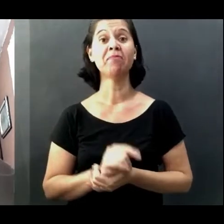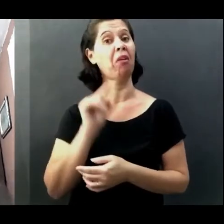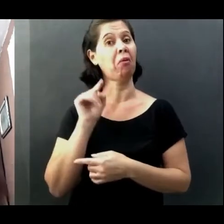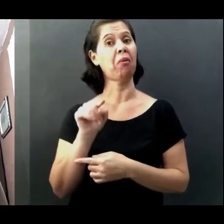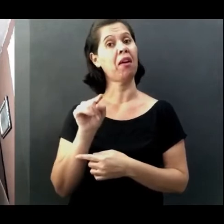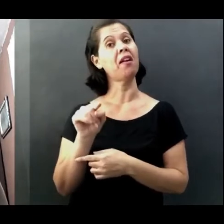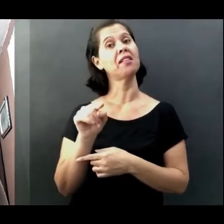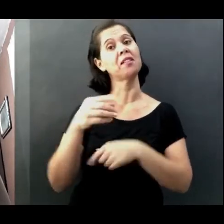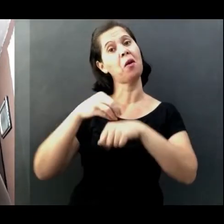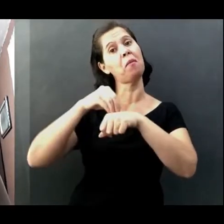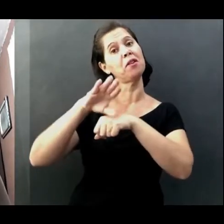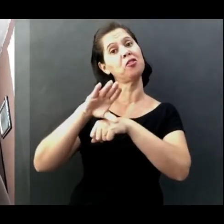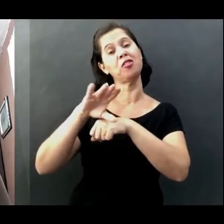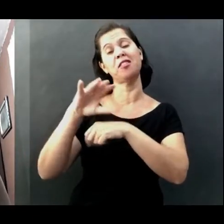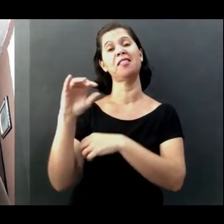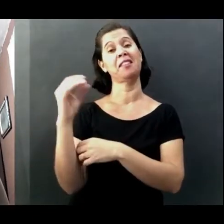been working for me.